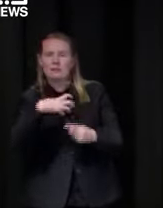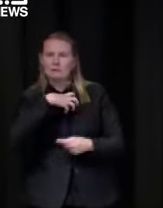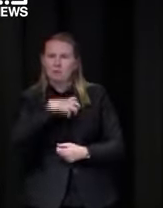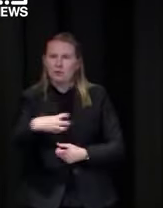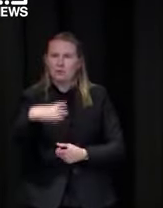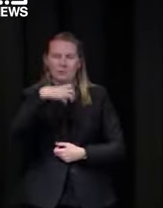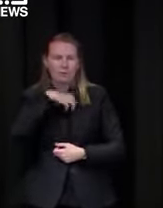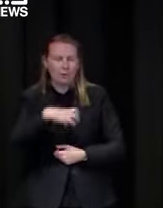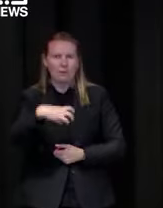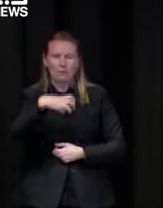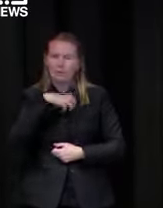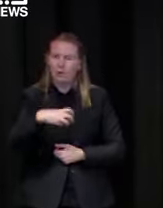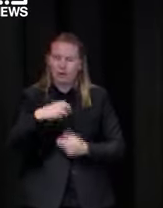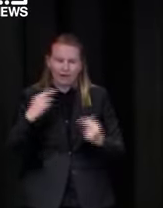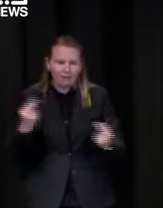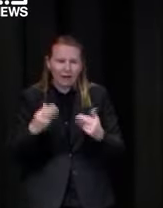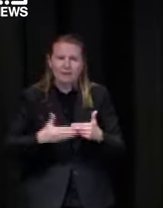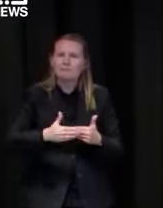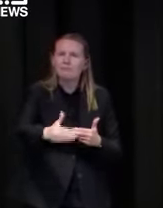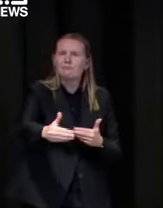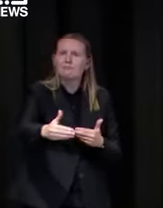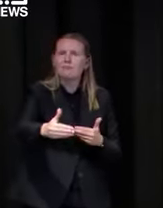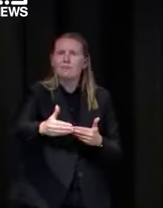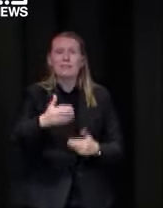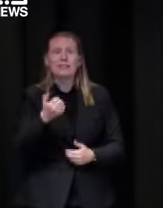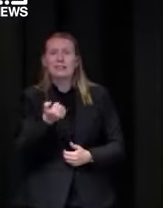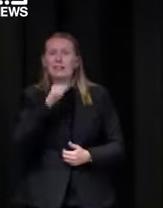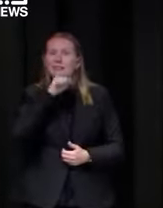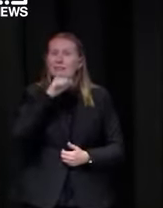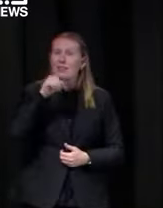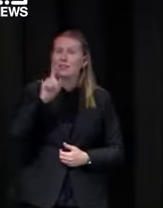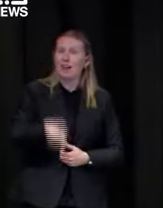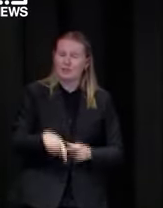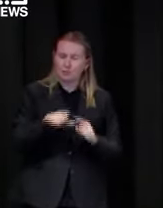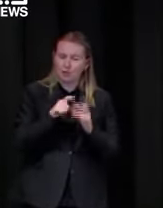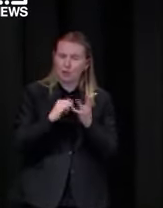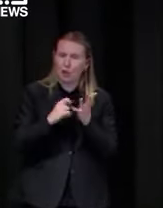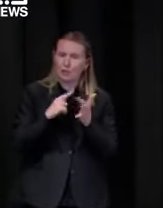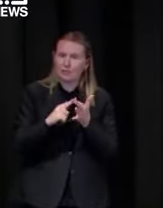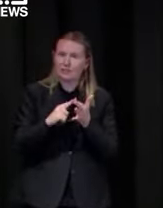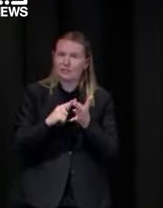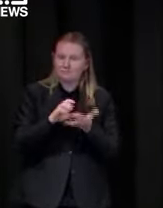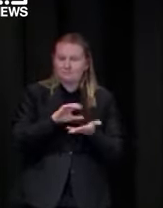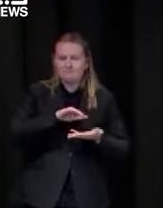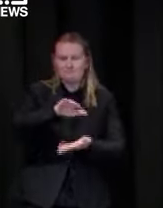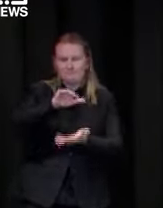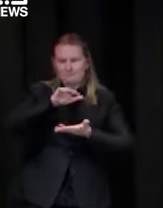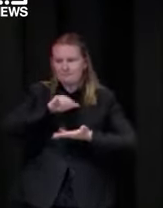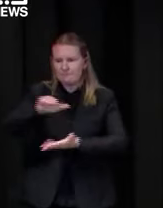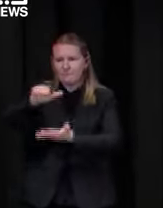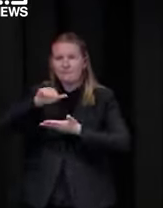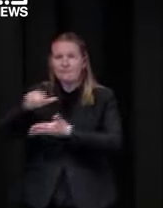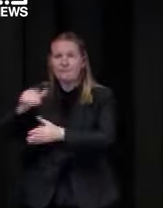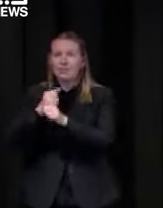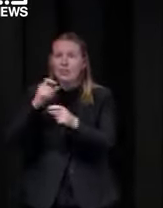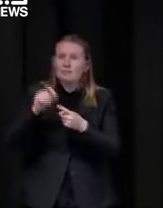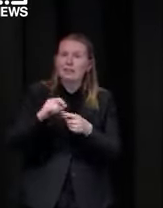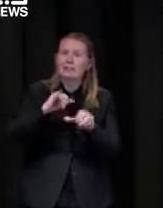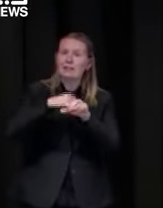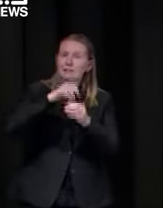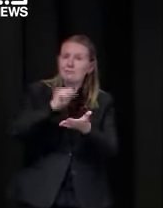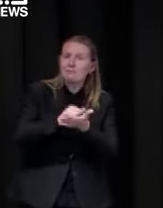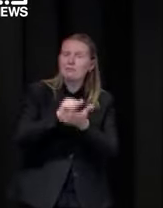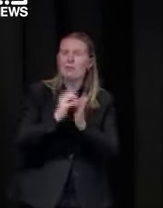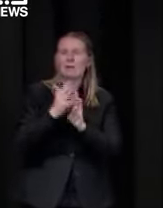in the next week or so there'll be 600 000 doses a week going to gps and pharmacists across victoria um that's a